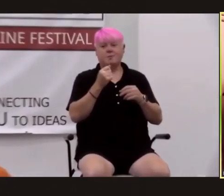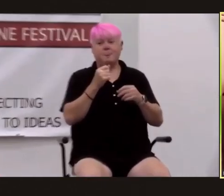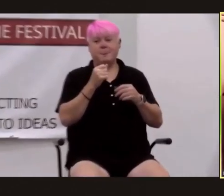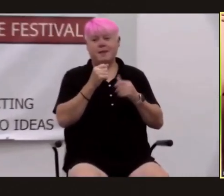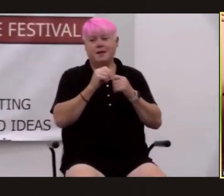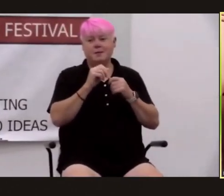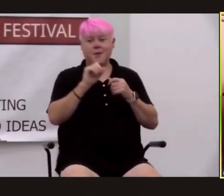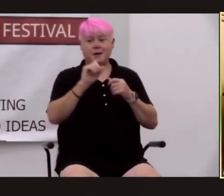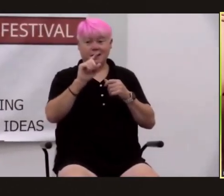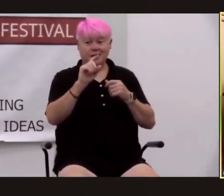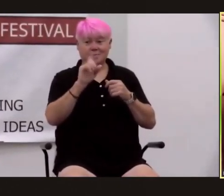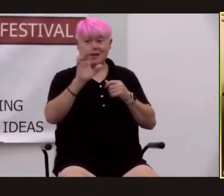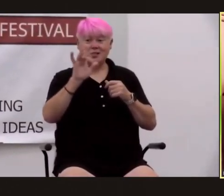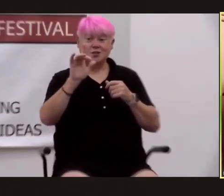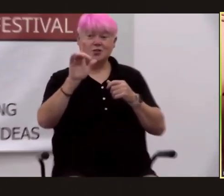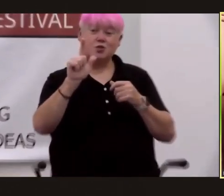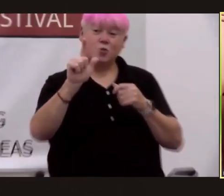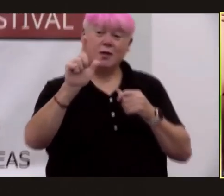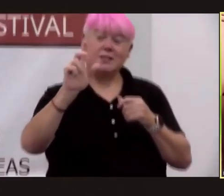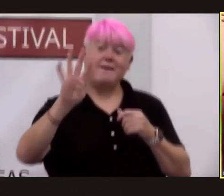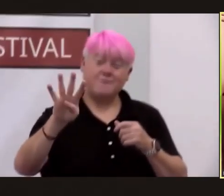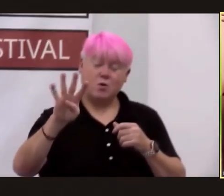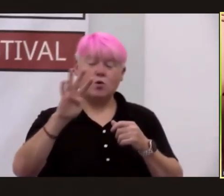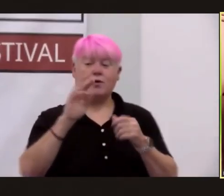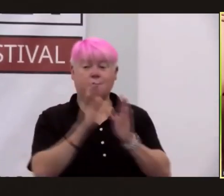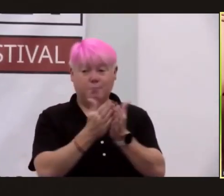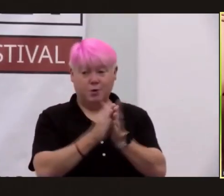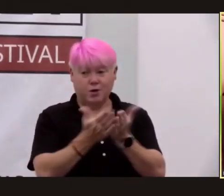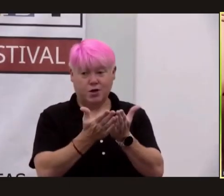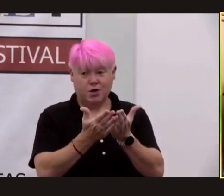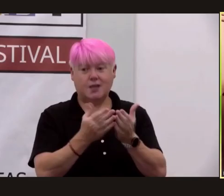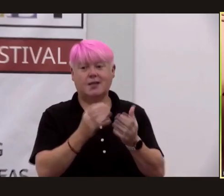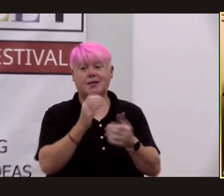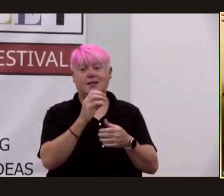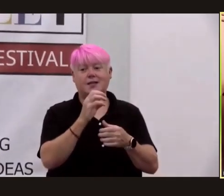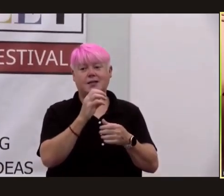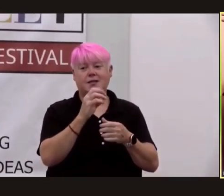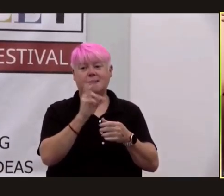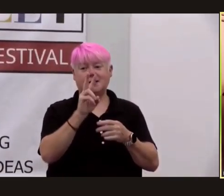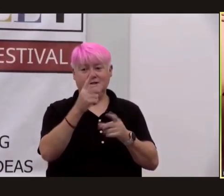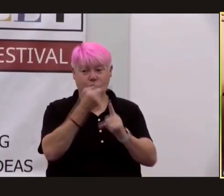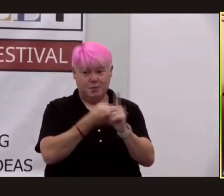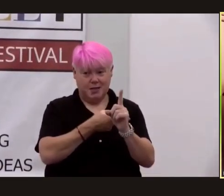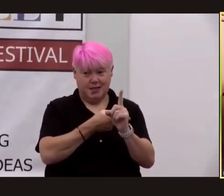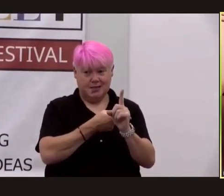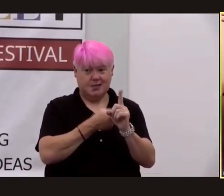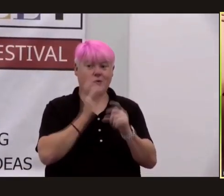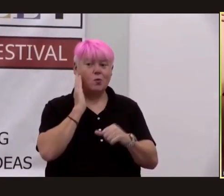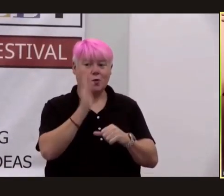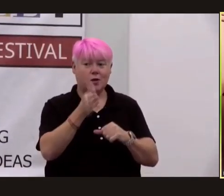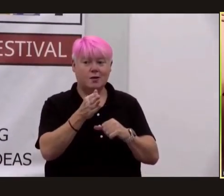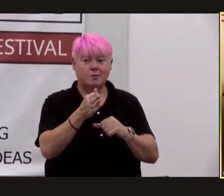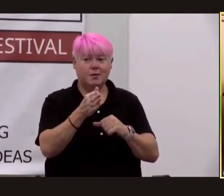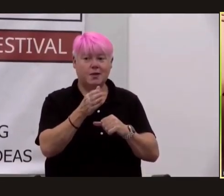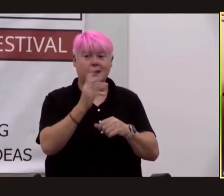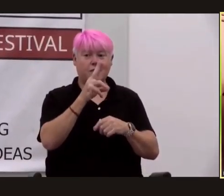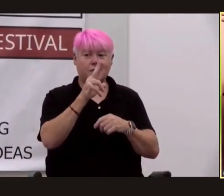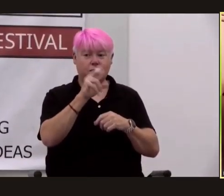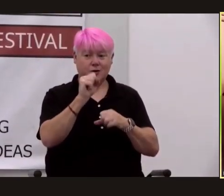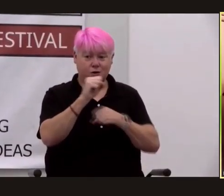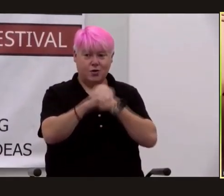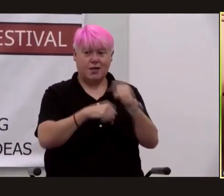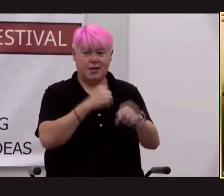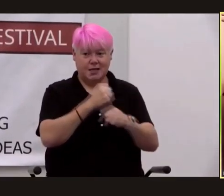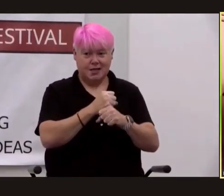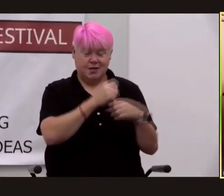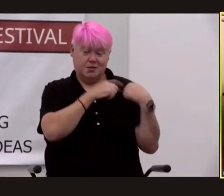this is now i'm looking at the calendar up here in the corner september in two months it will be 30 years since my